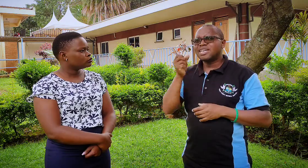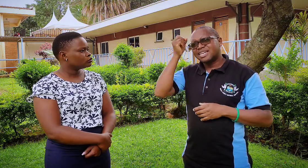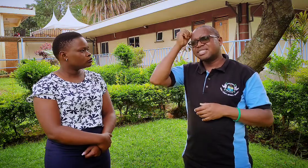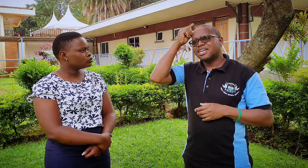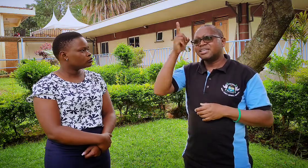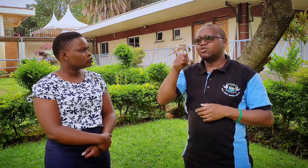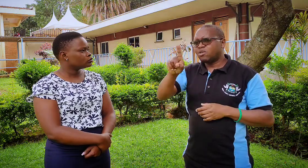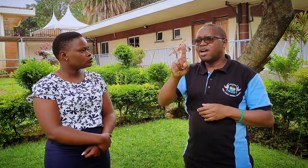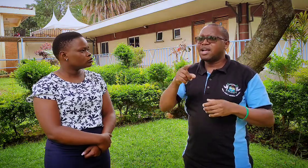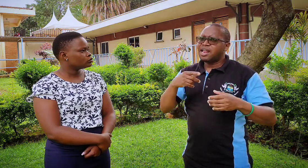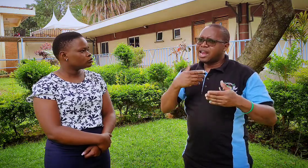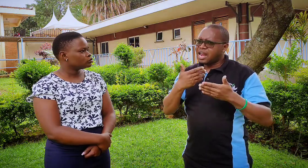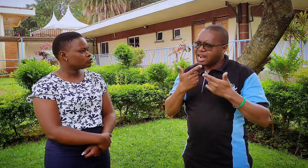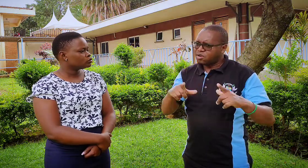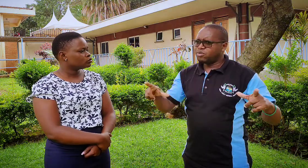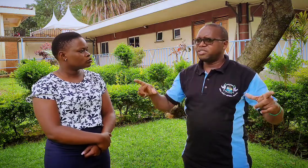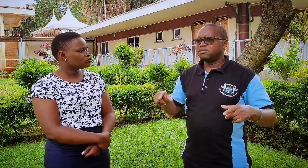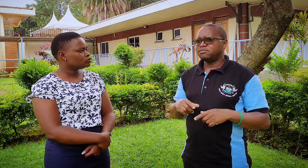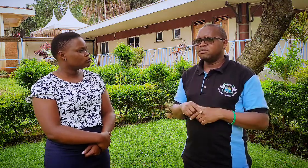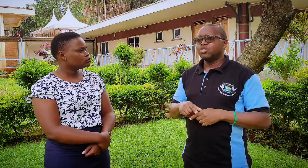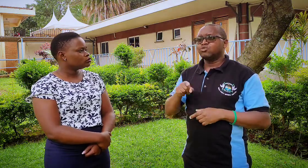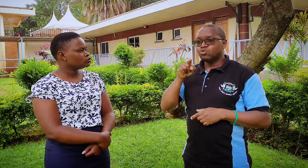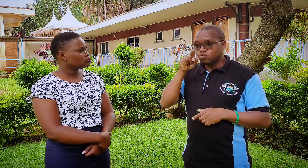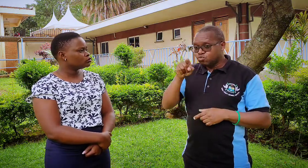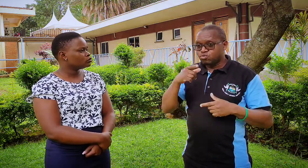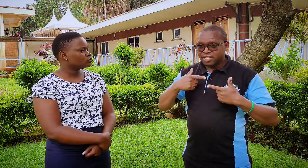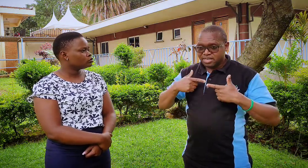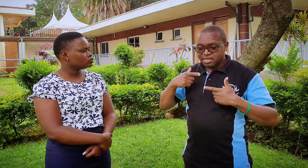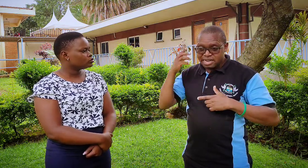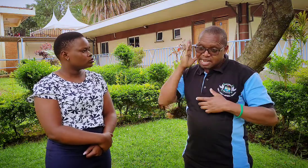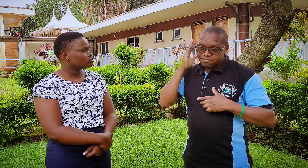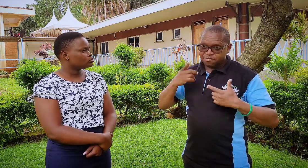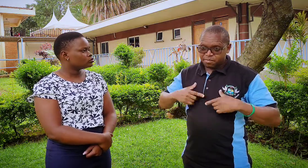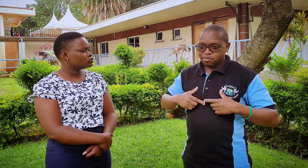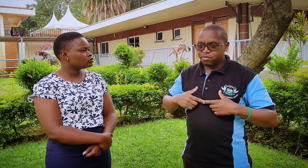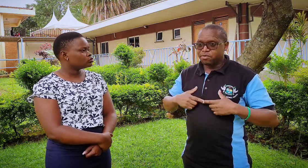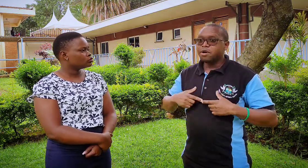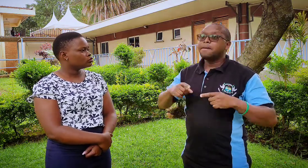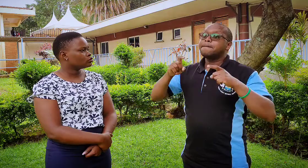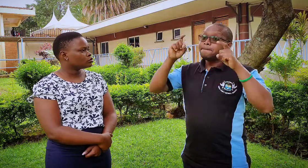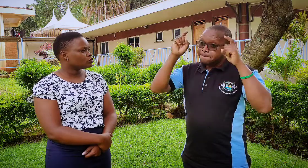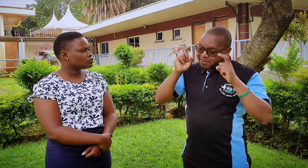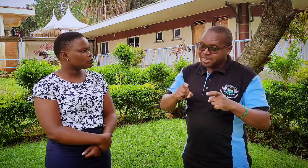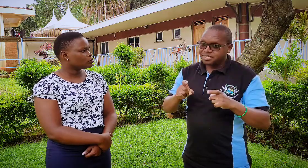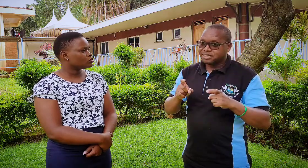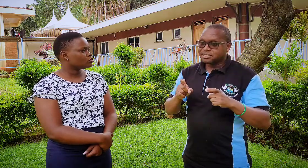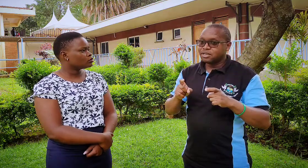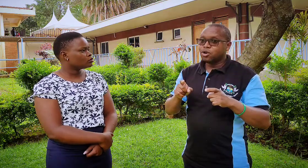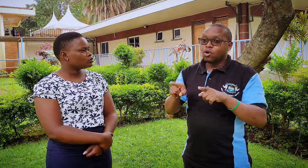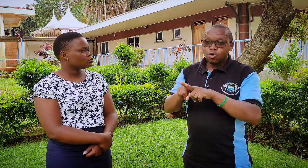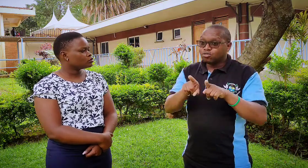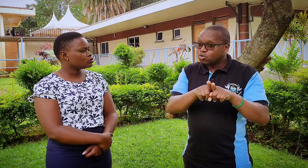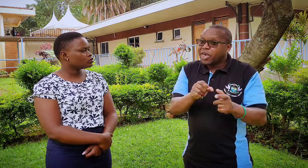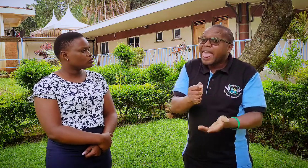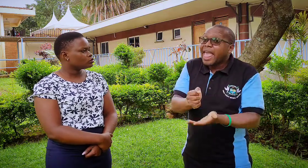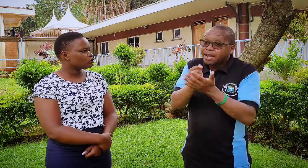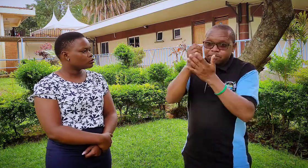understand your language. So you Deaf people must also help